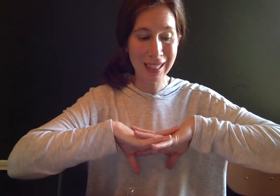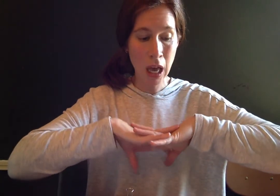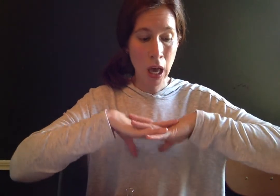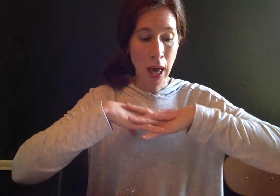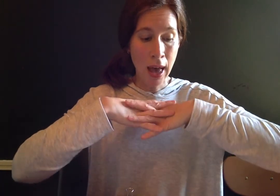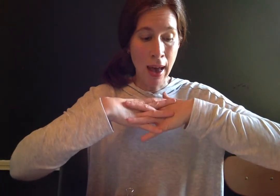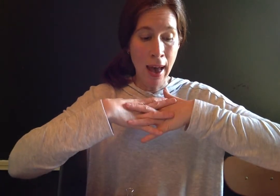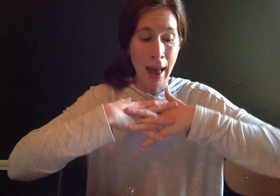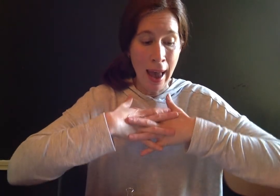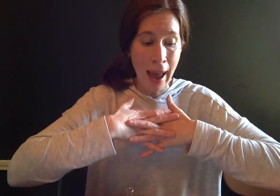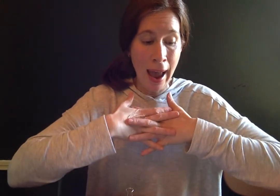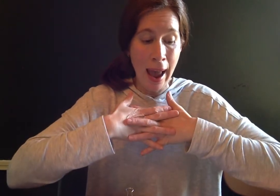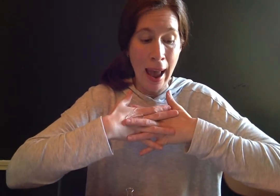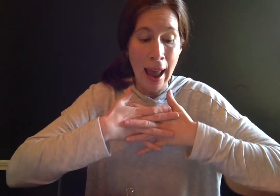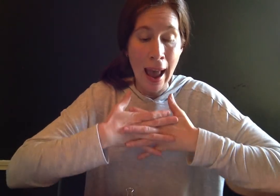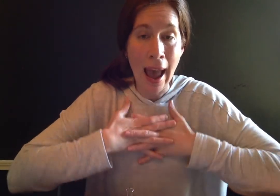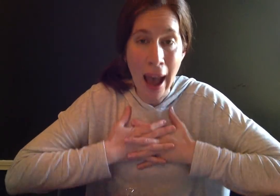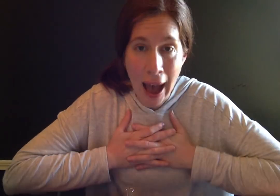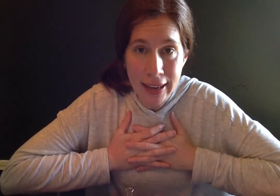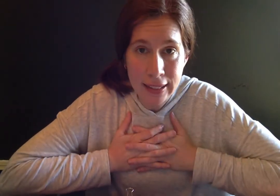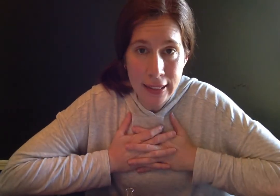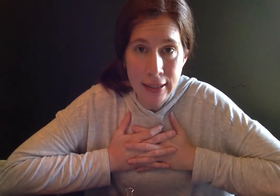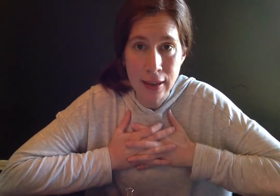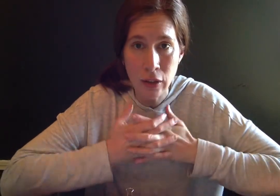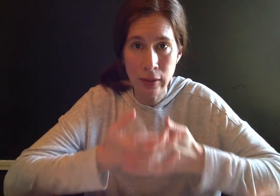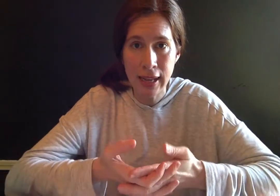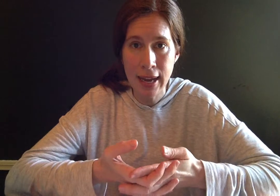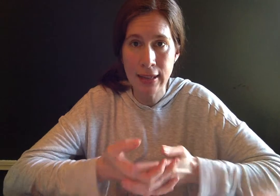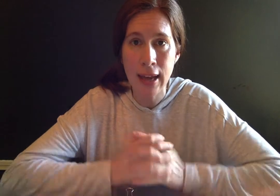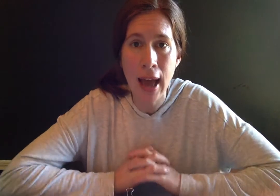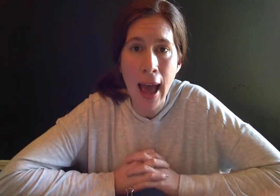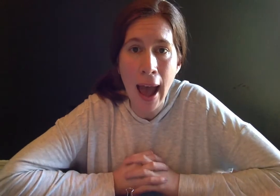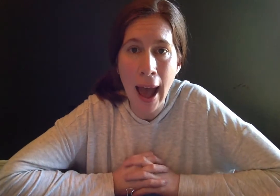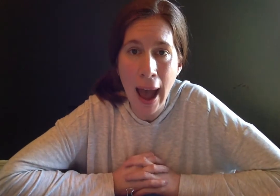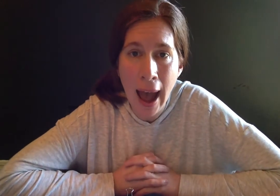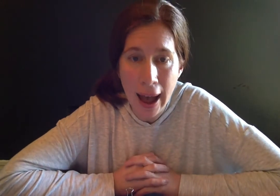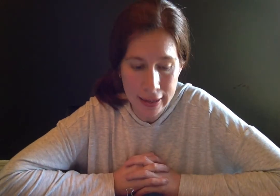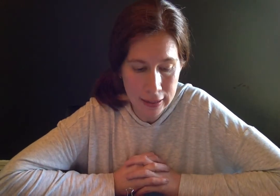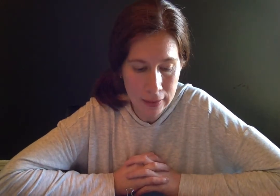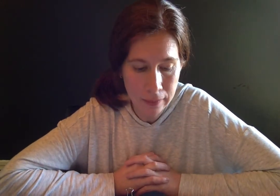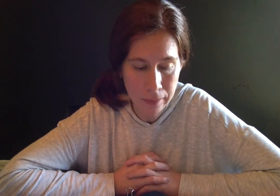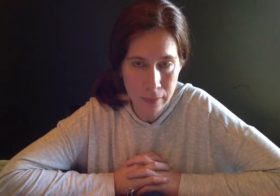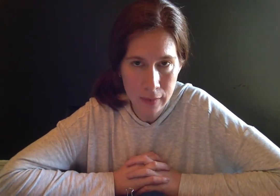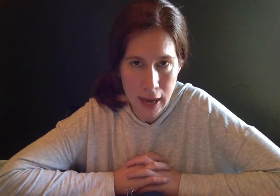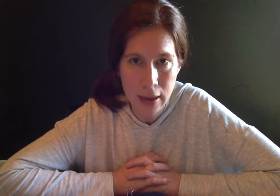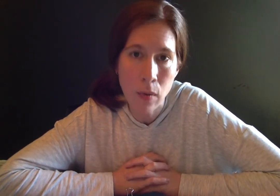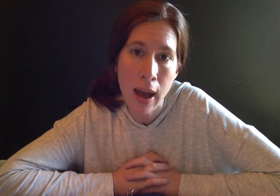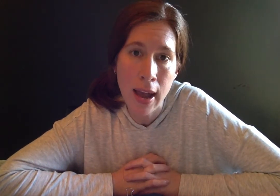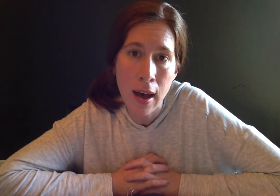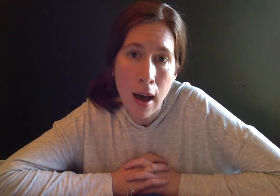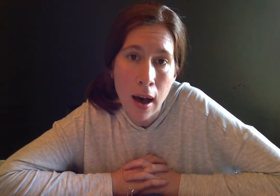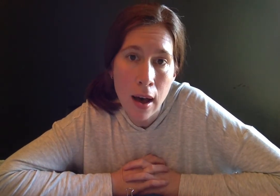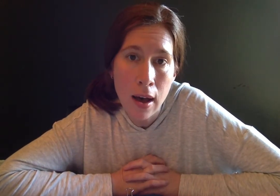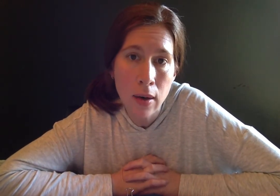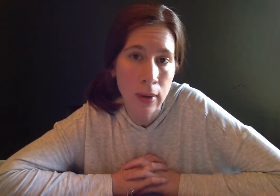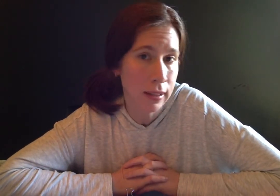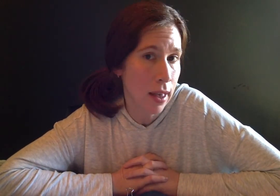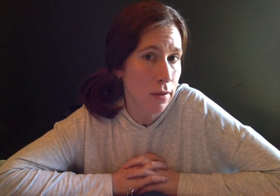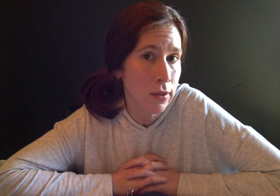hat now you say hat take away what's left